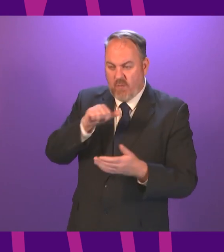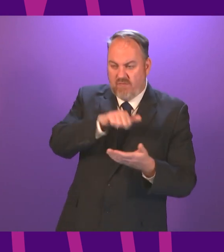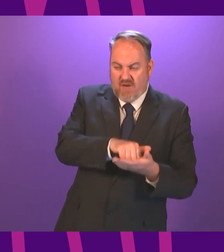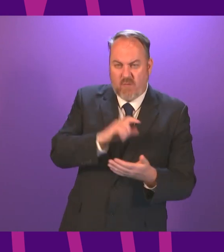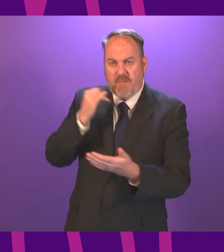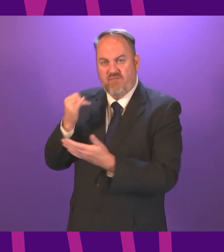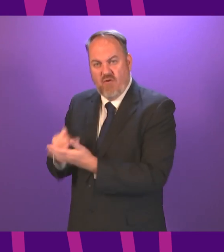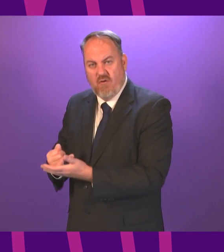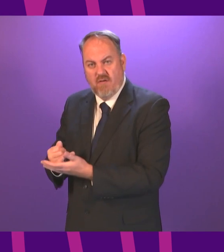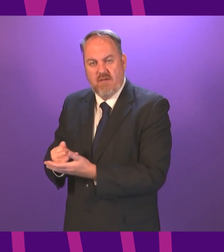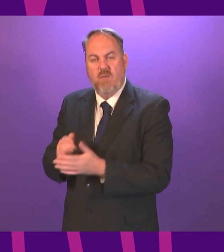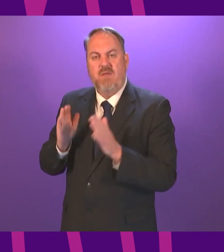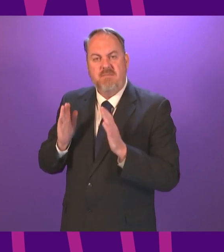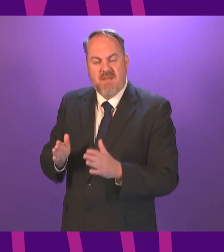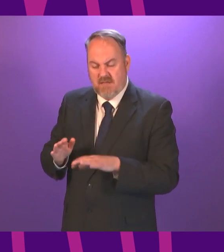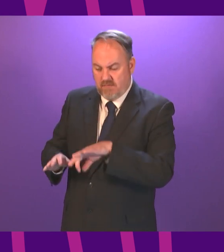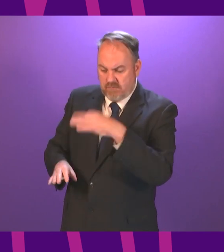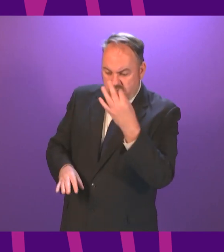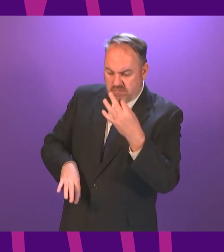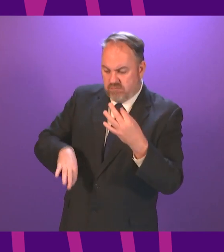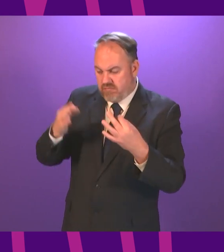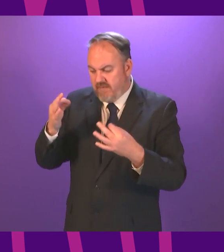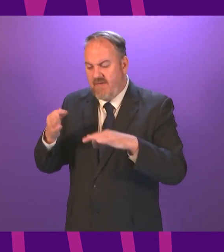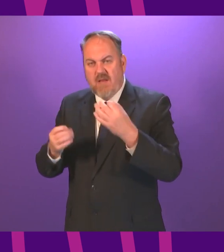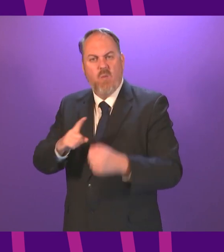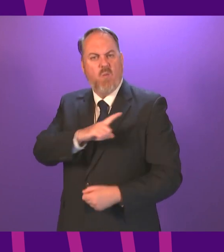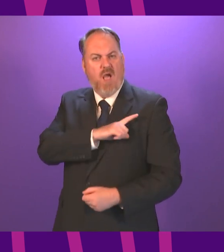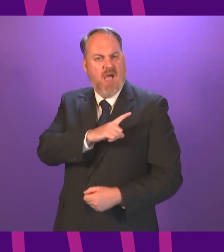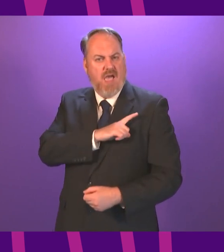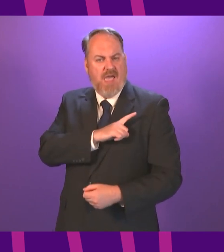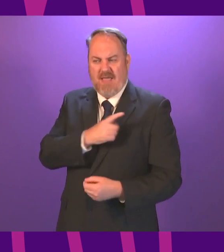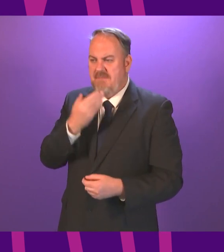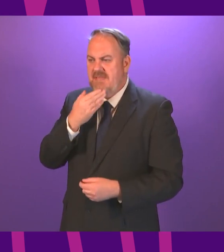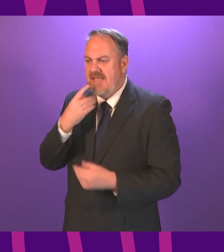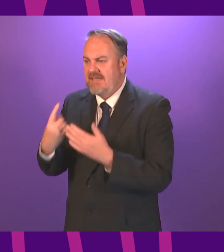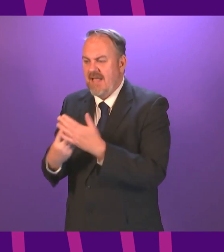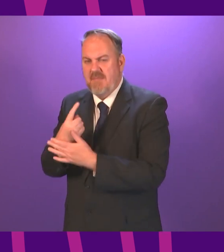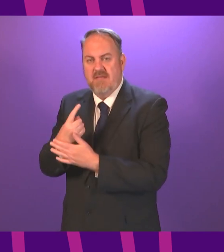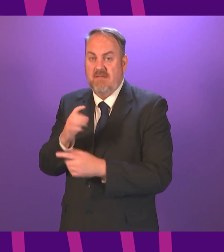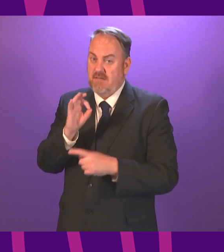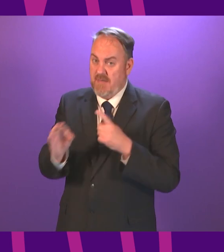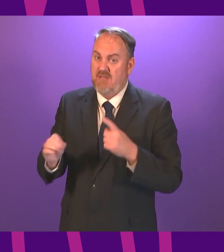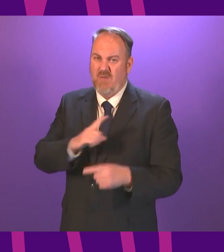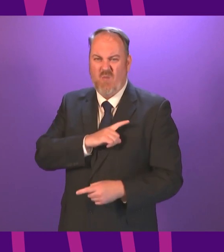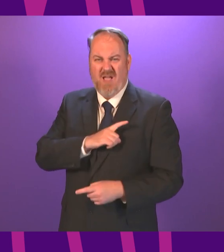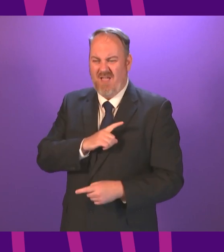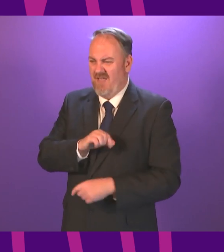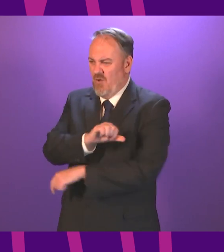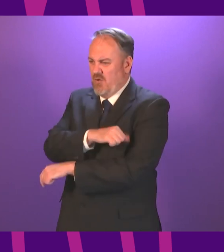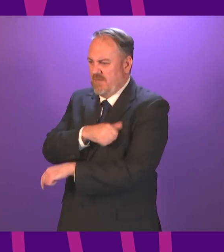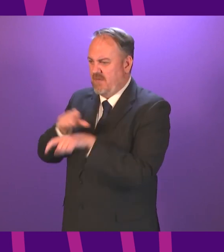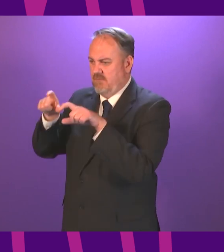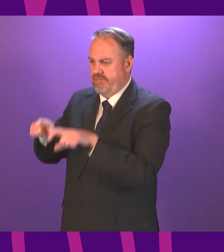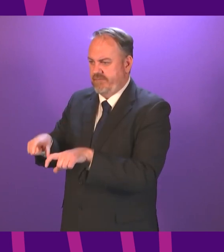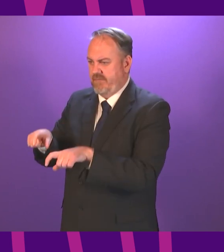these crucial mistakes must be established particularly in regard to moving elderly patients from hospitals into care homes